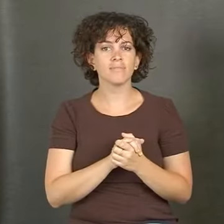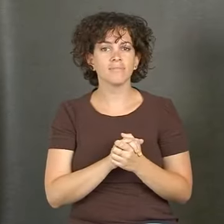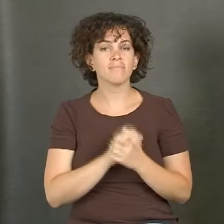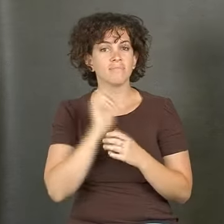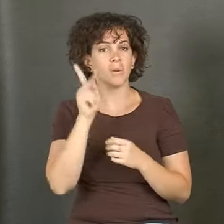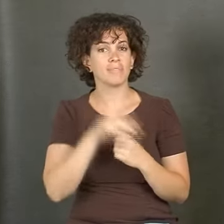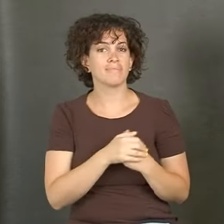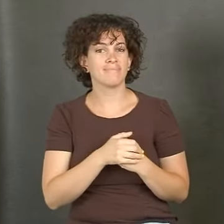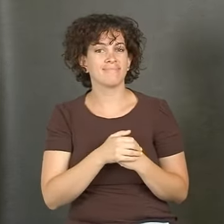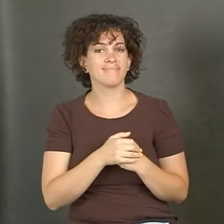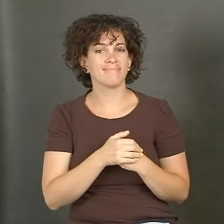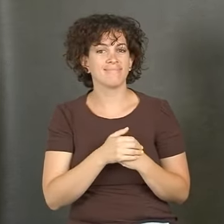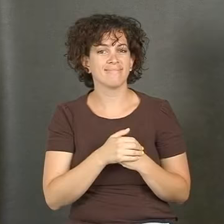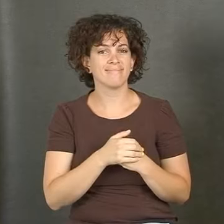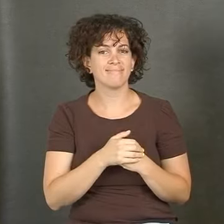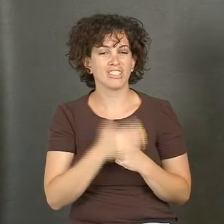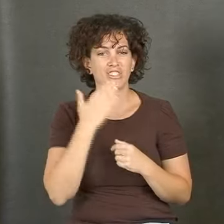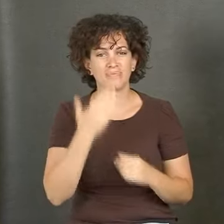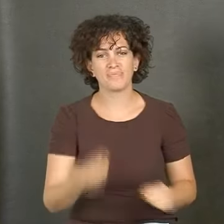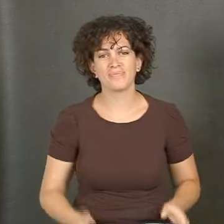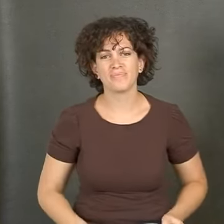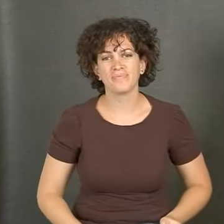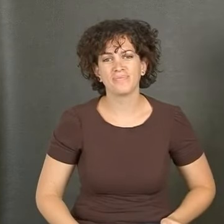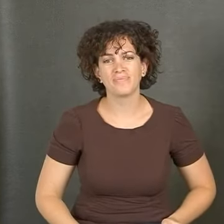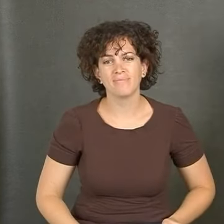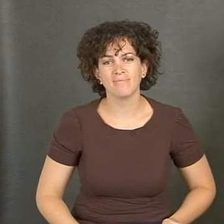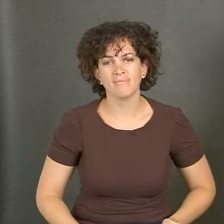And they might also be able to give you some feedback. Good job.